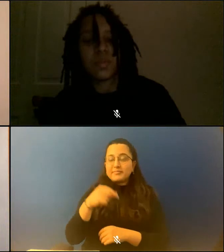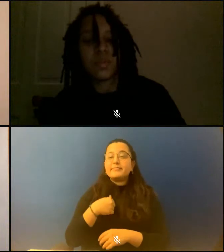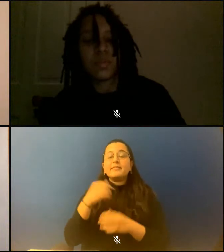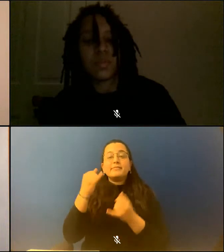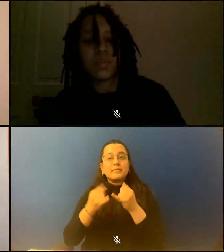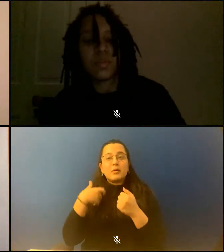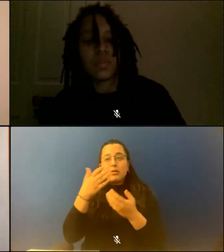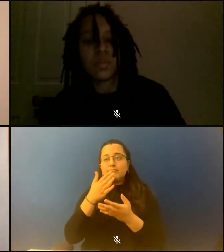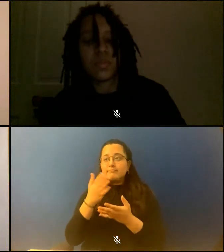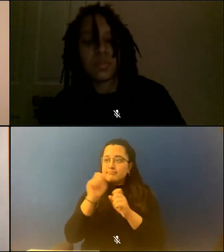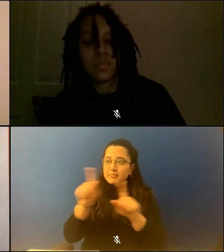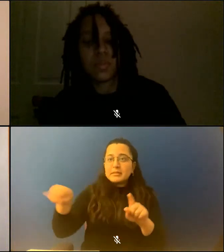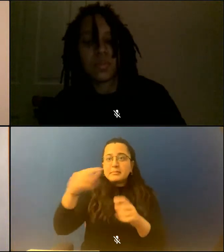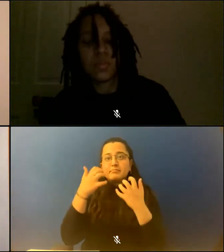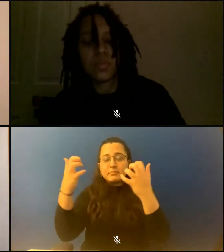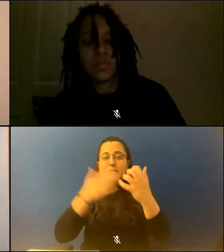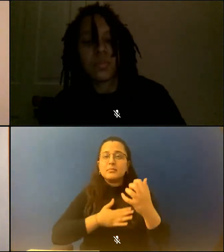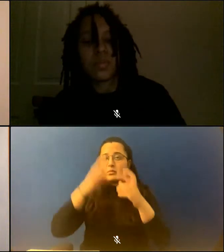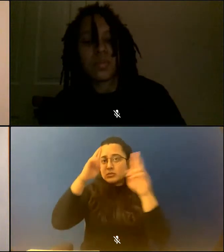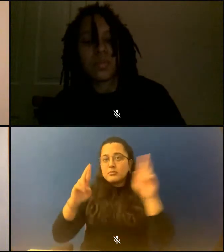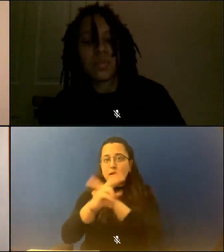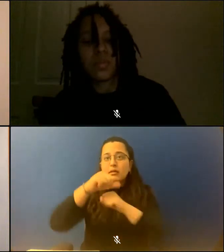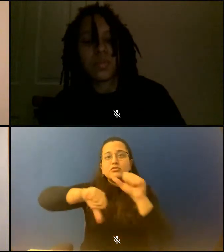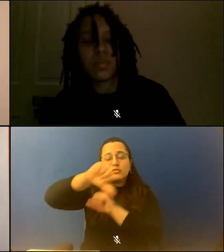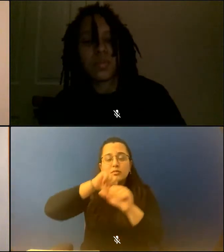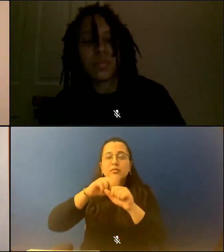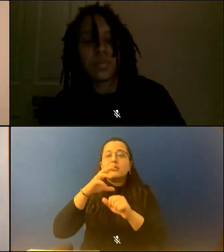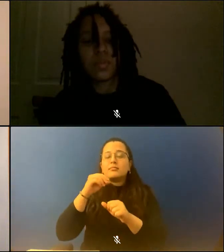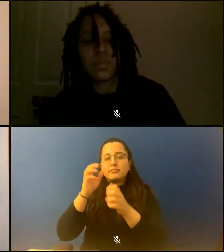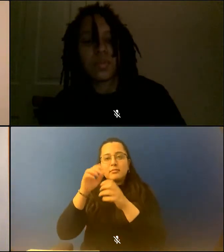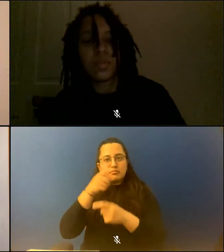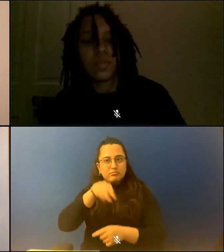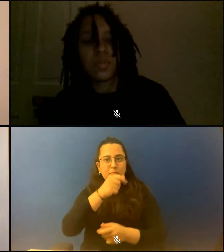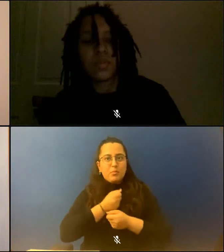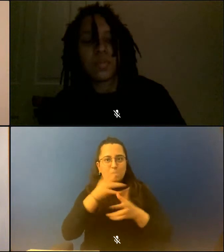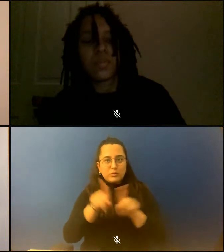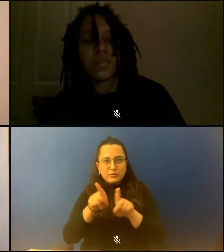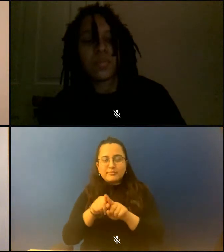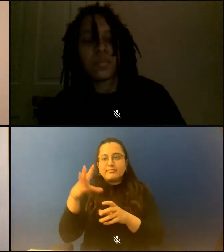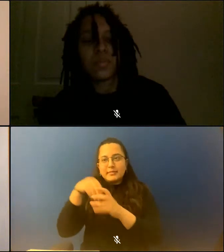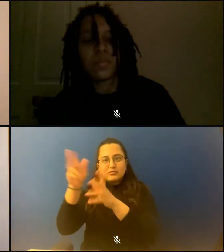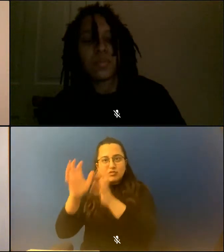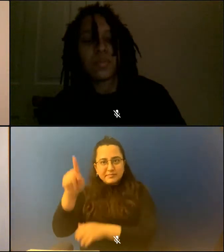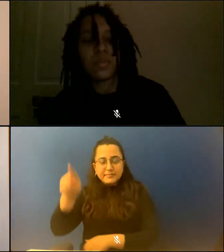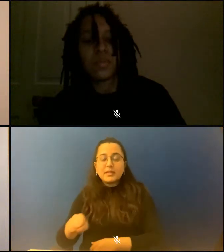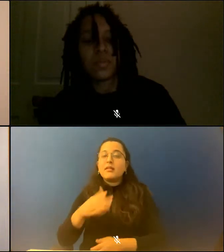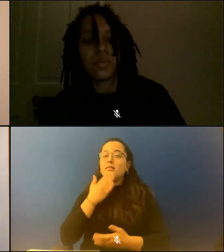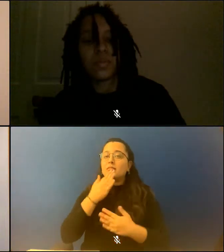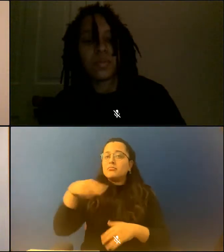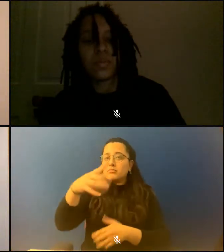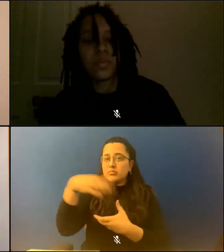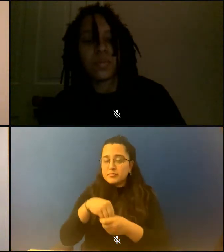and of our poets in the chat. Thank you so much for your cooperation. This evening, I am